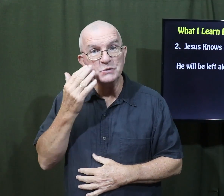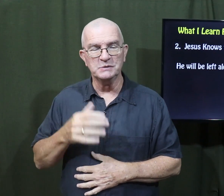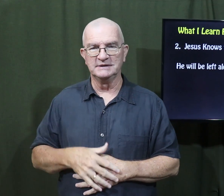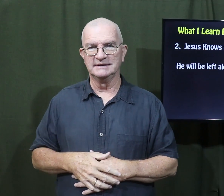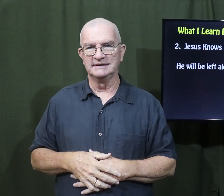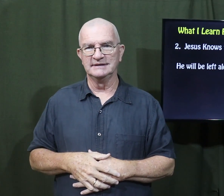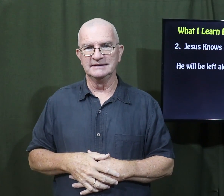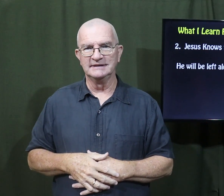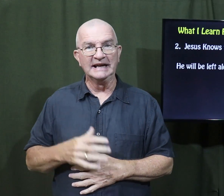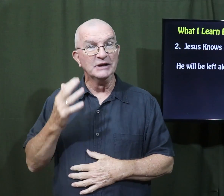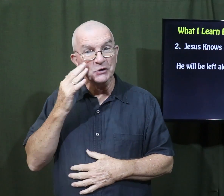But he knew.